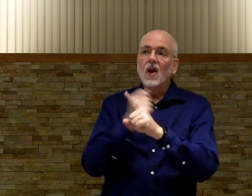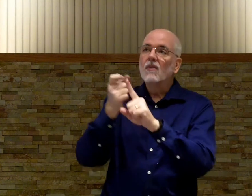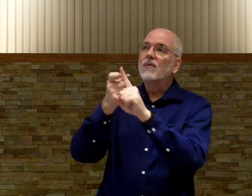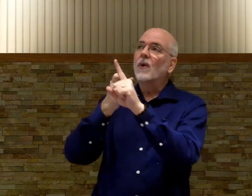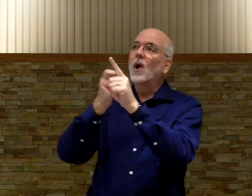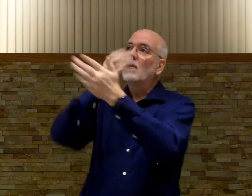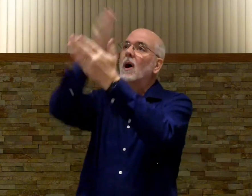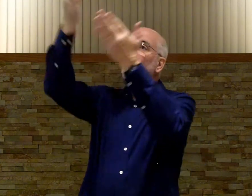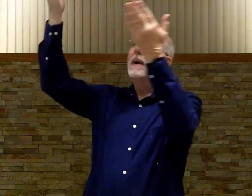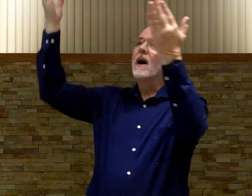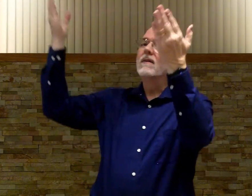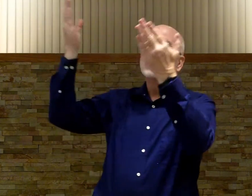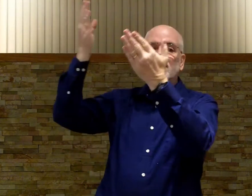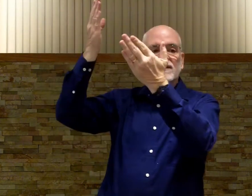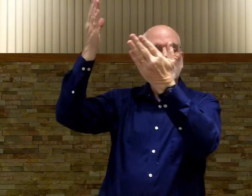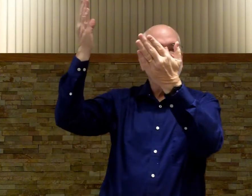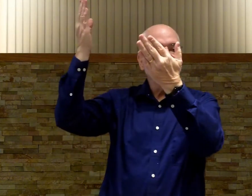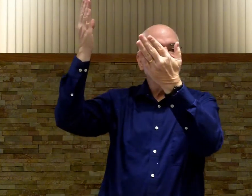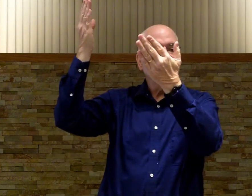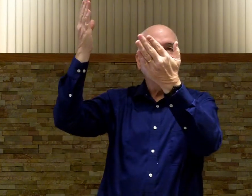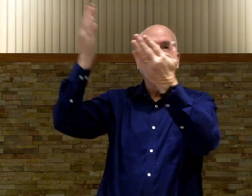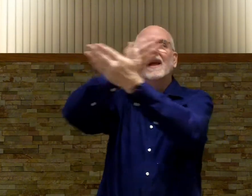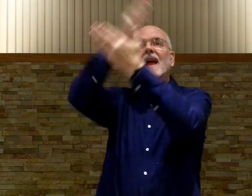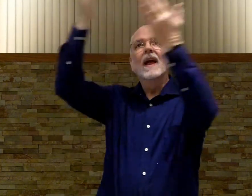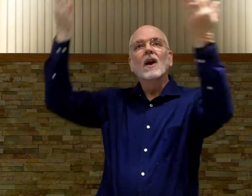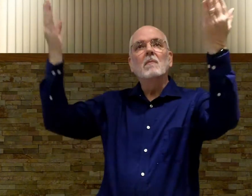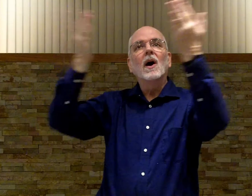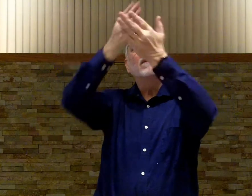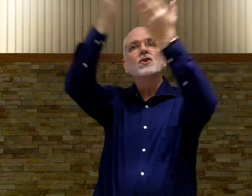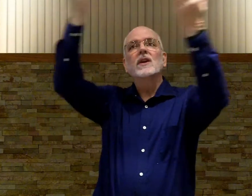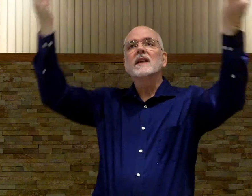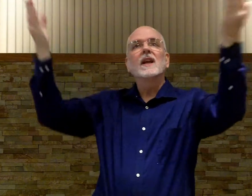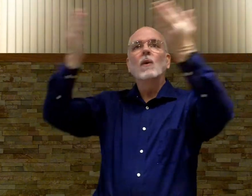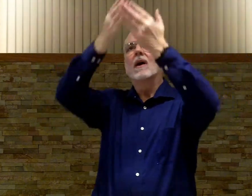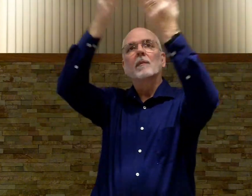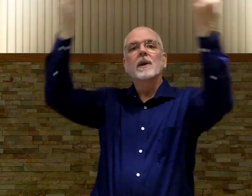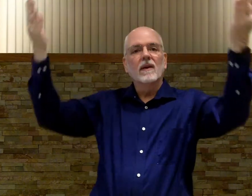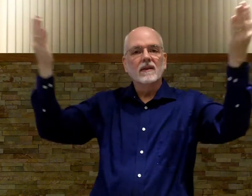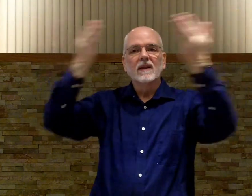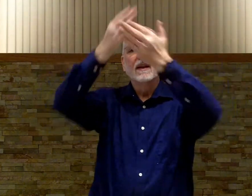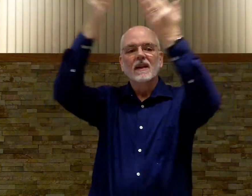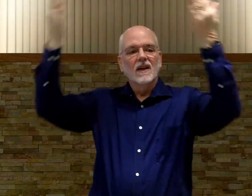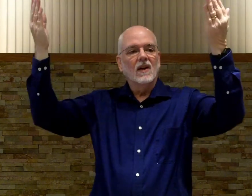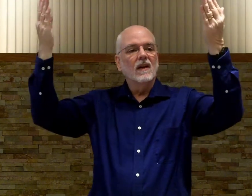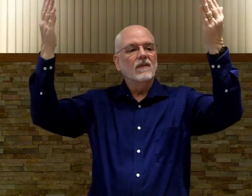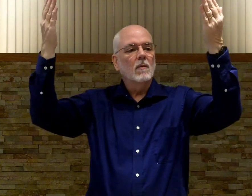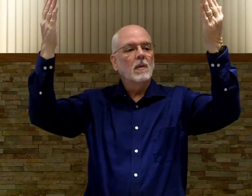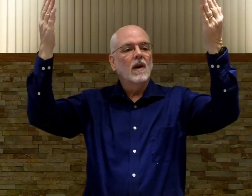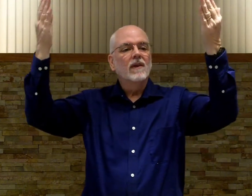from above okay and above is just anywhere up here all right from above